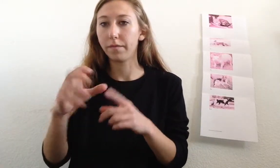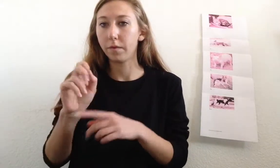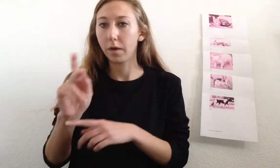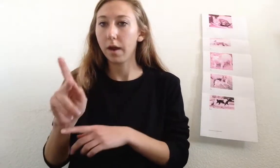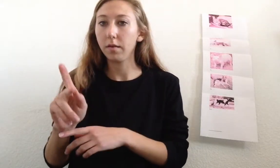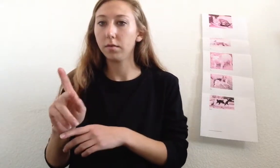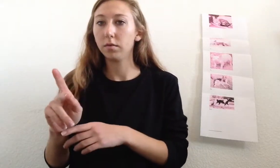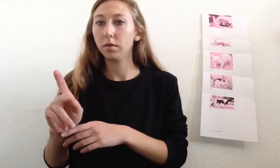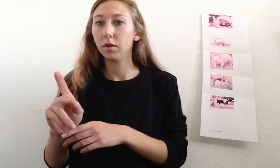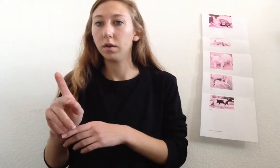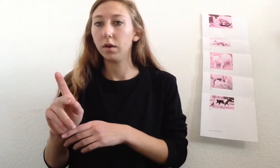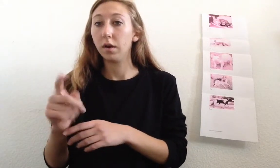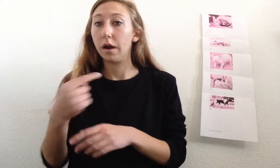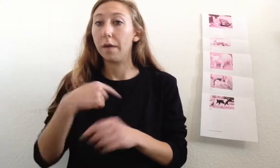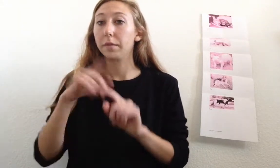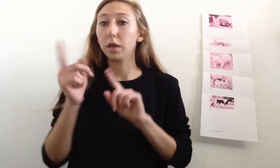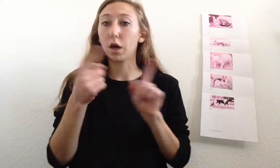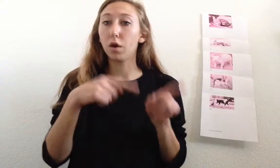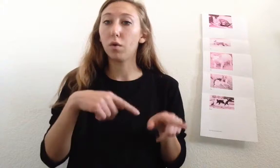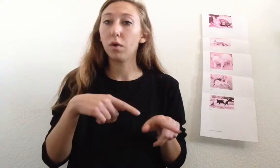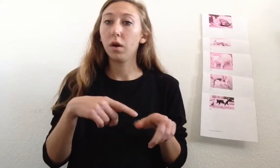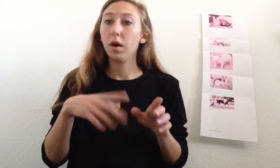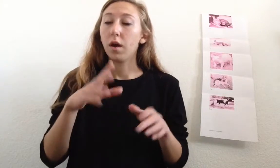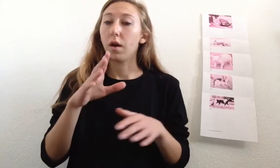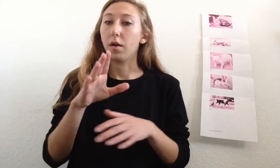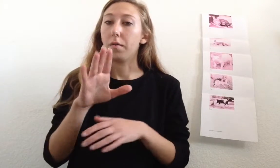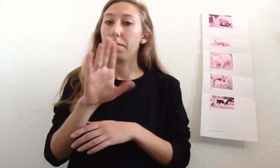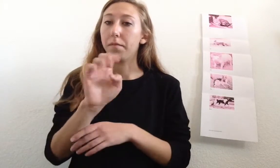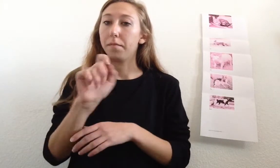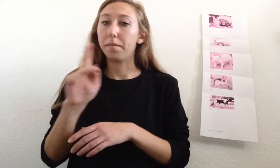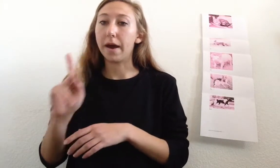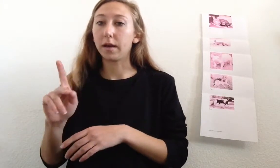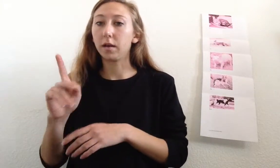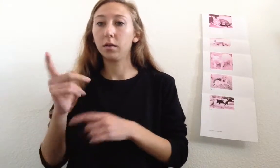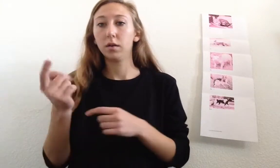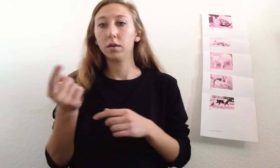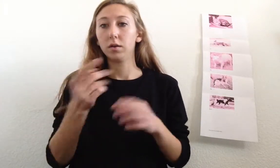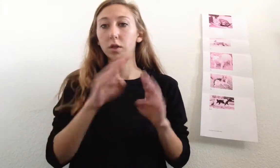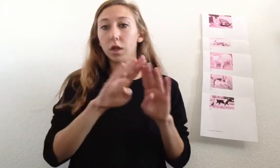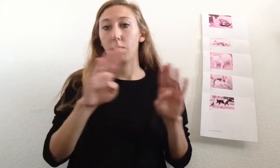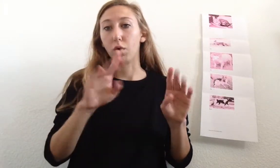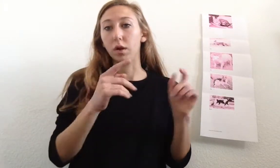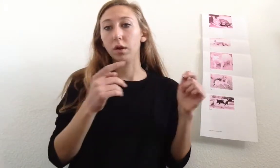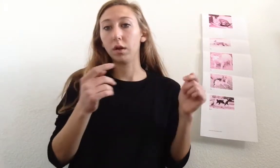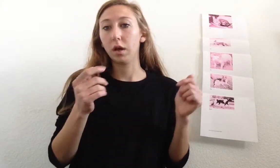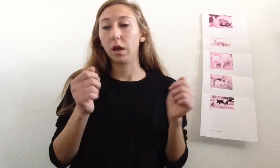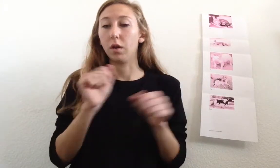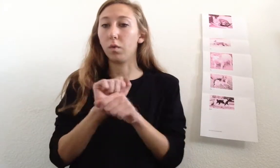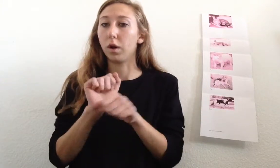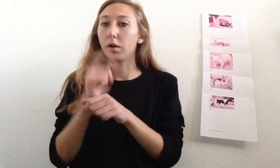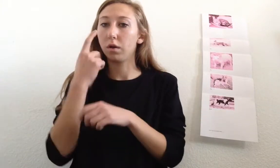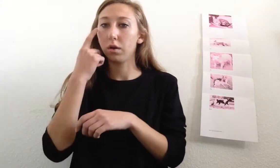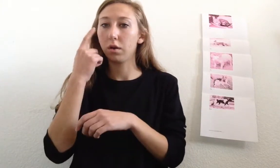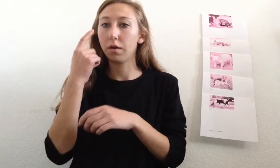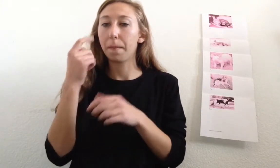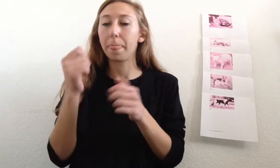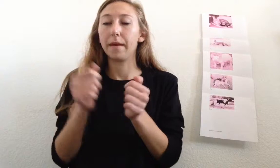Okay? I'm gonna go, um, back to the board and work, um,